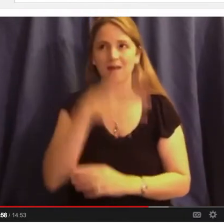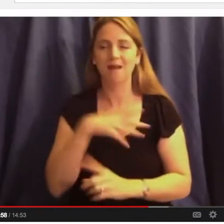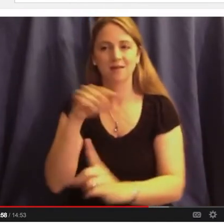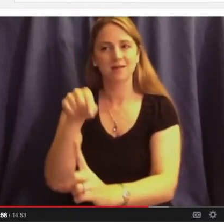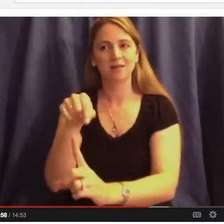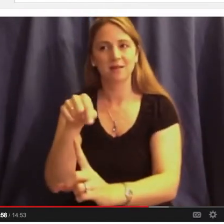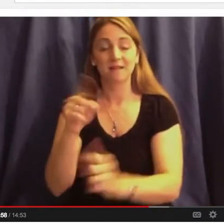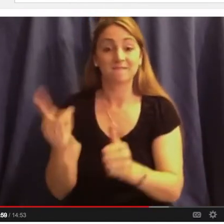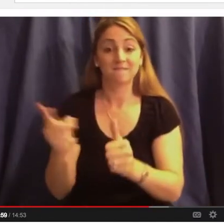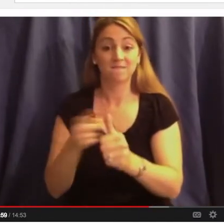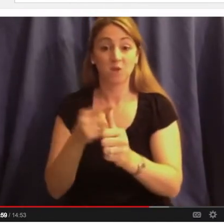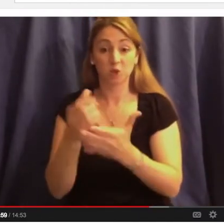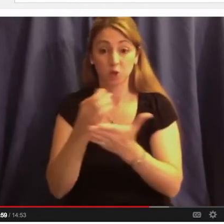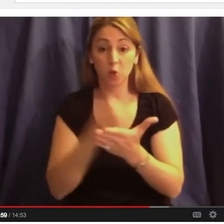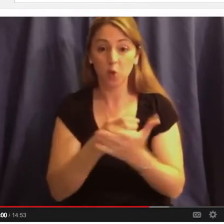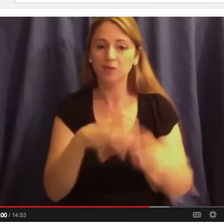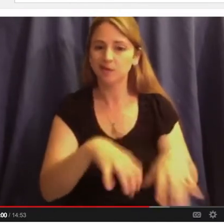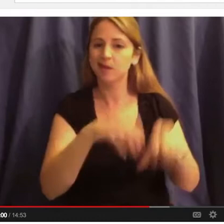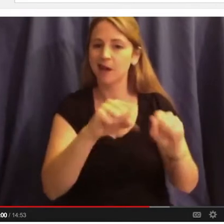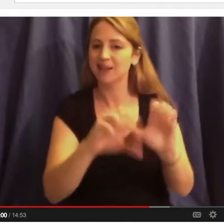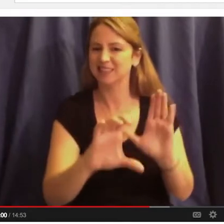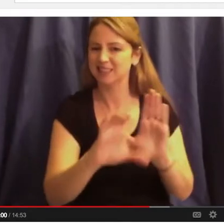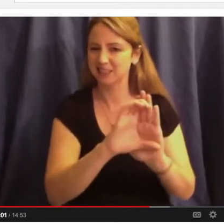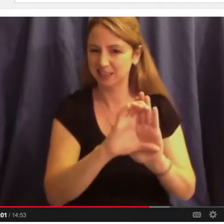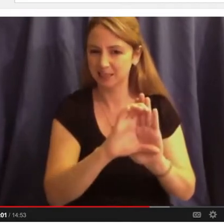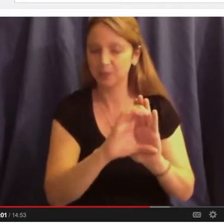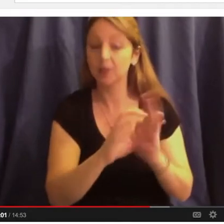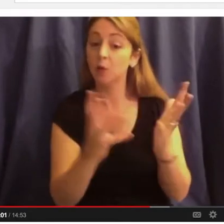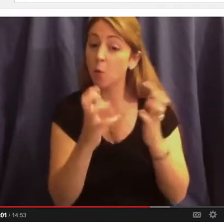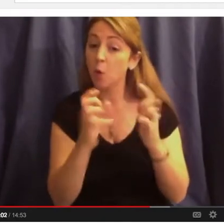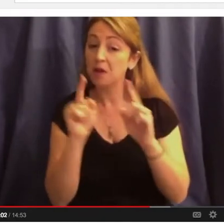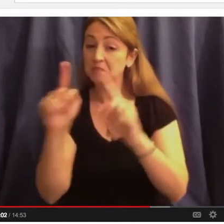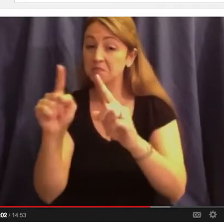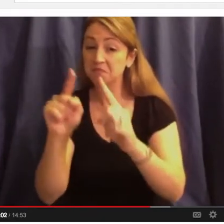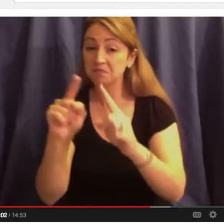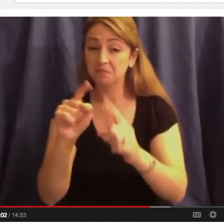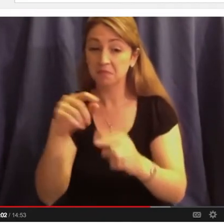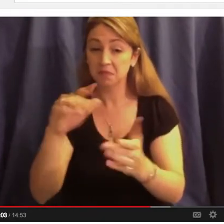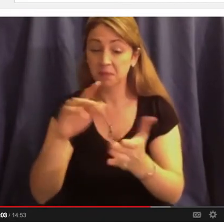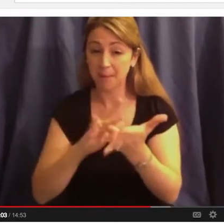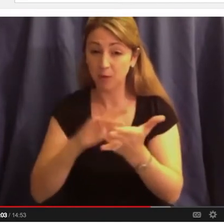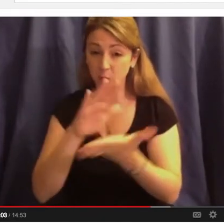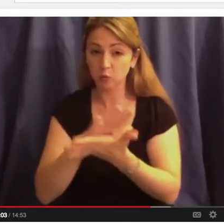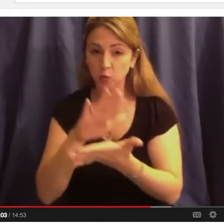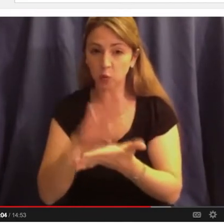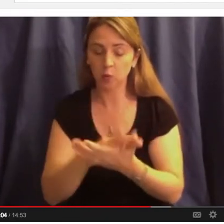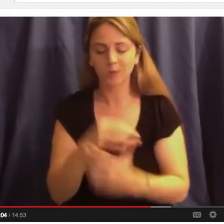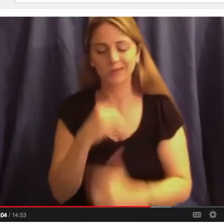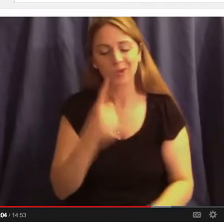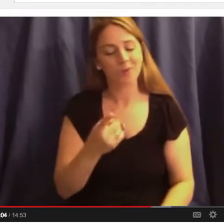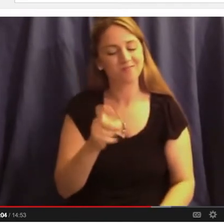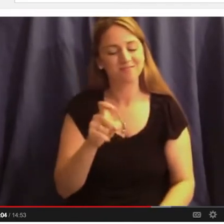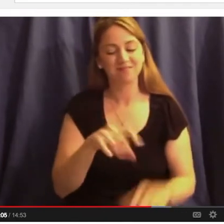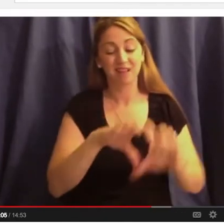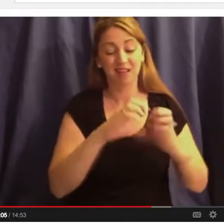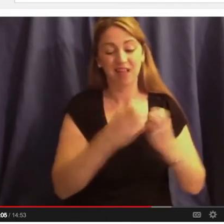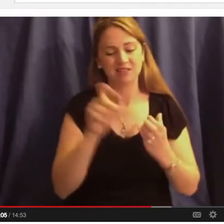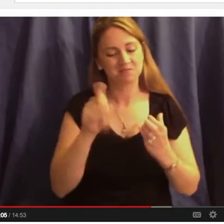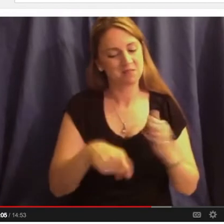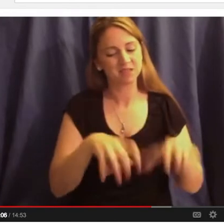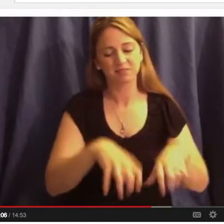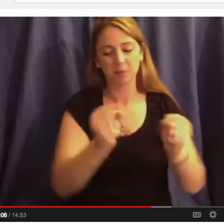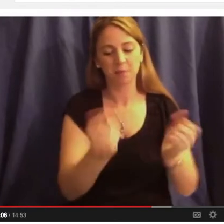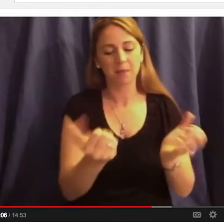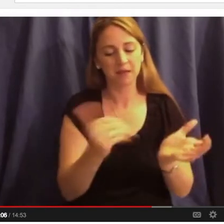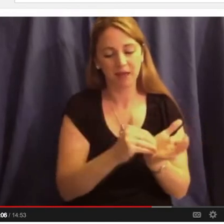C in the first course and wanted to go on to med school, we said we need to have you retake the course because you need a strong foundation if you're going to